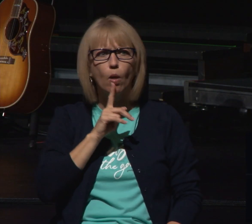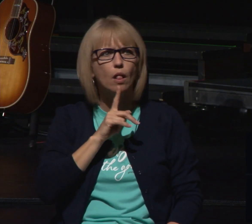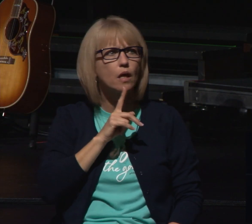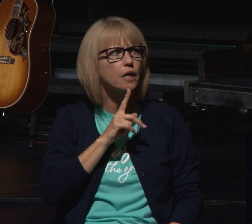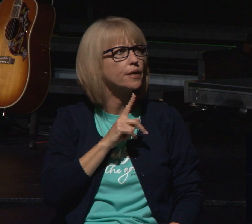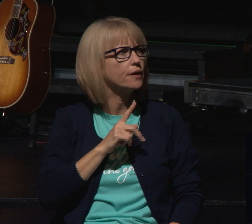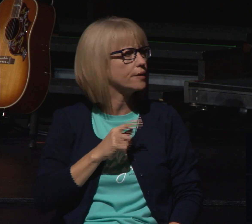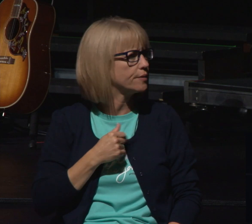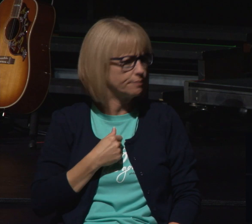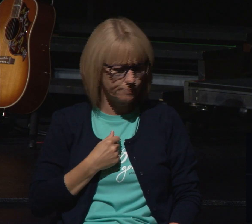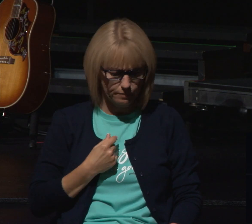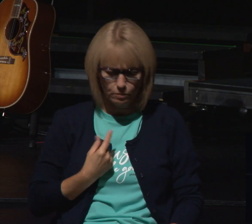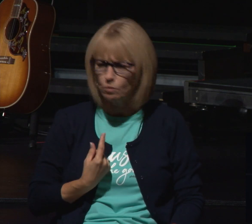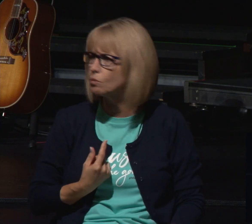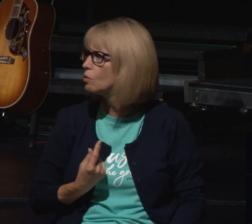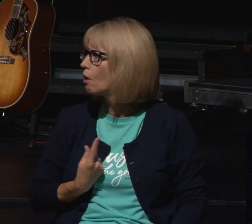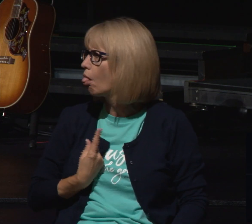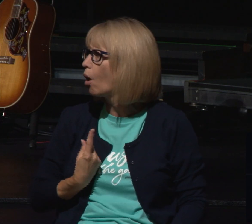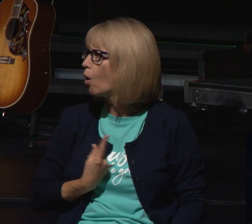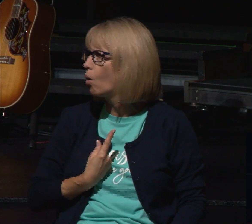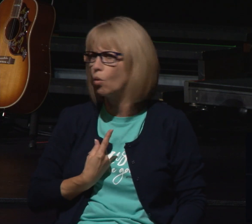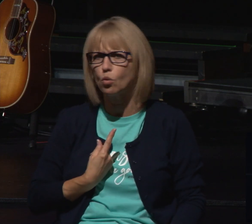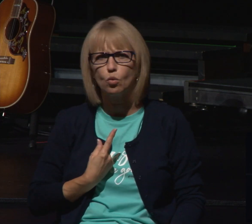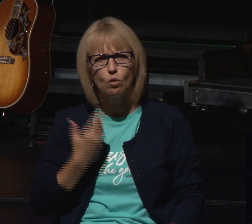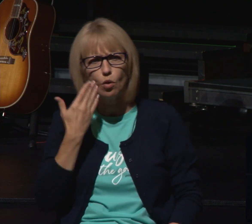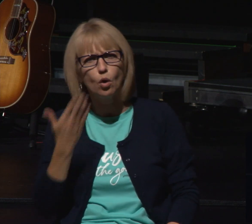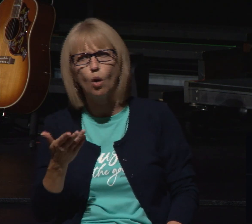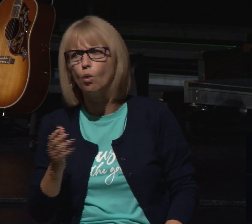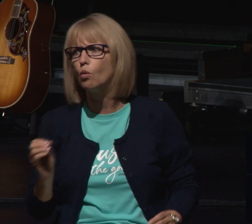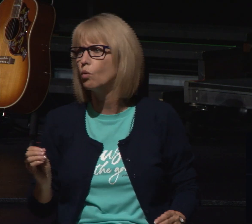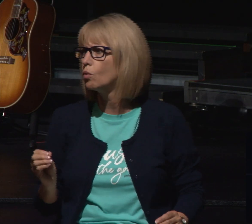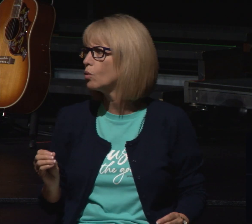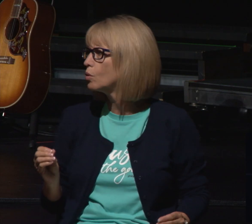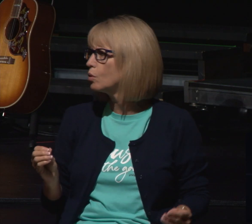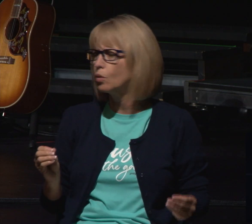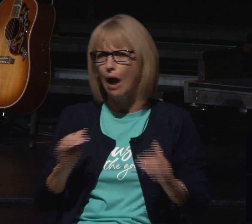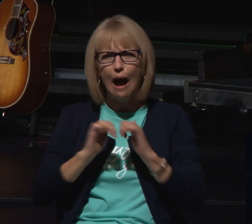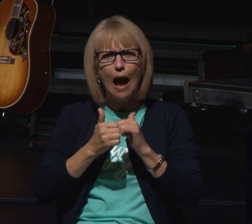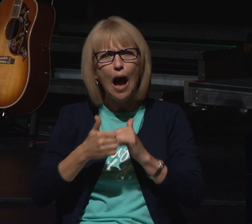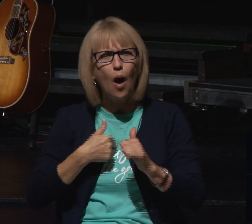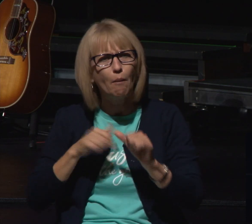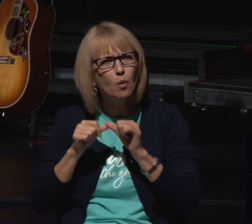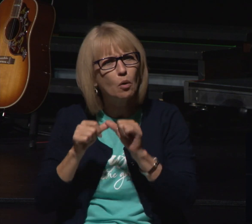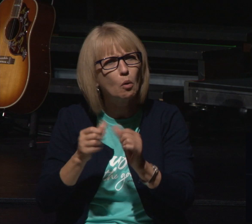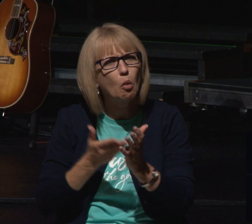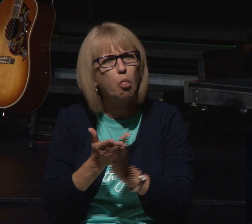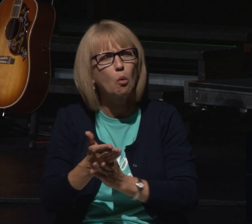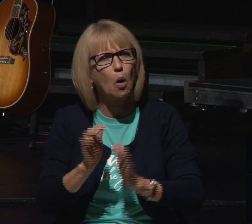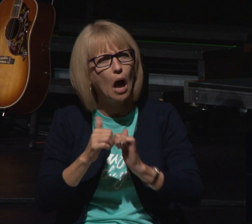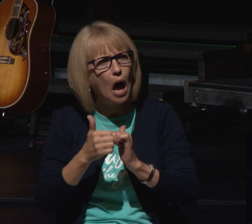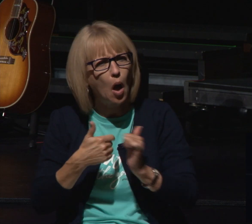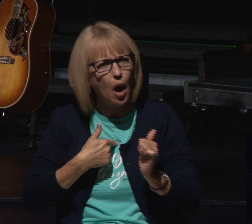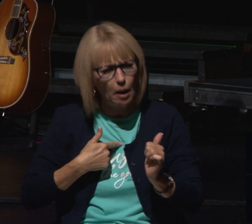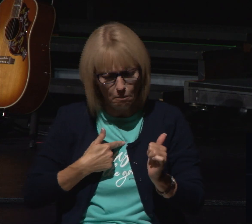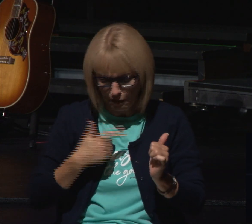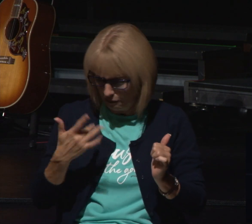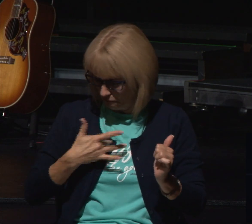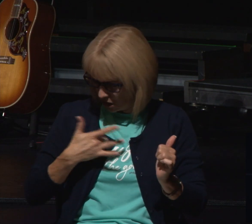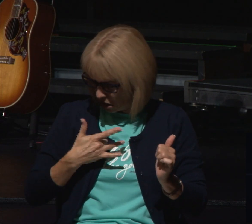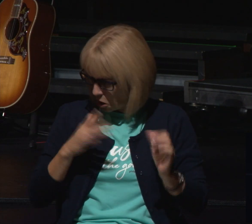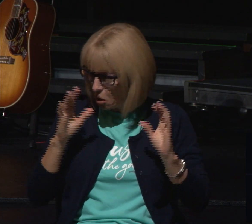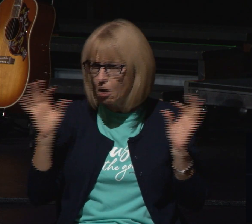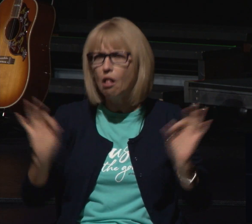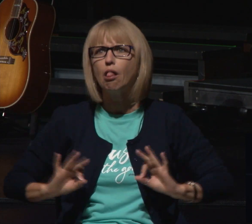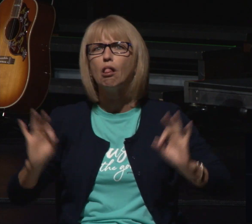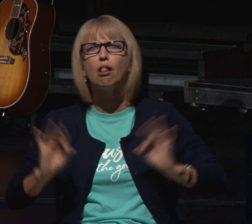here by yourself and you wonder how do i keep going in the feeling of obscurity and where's